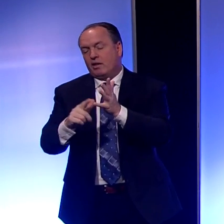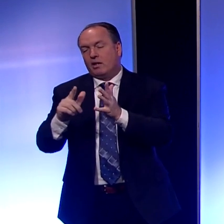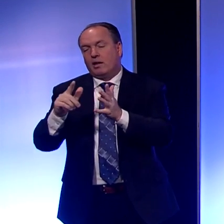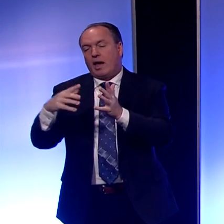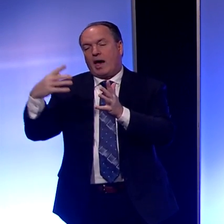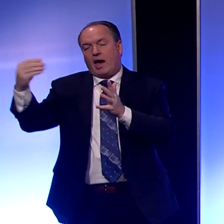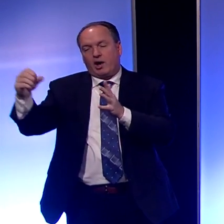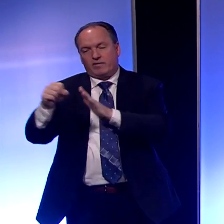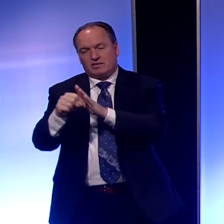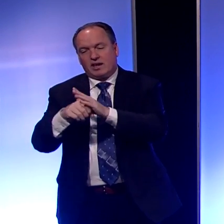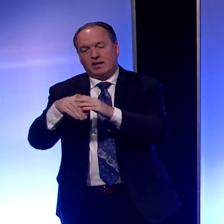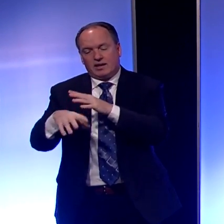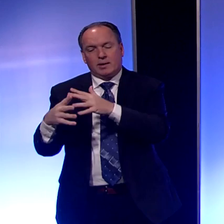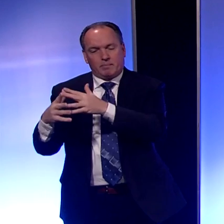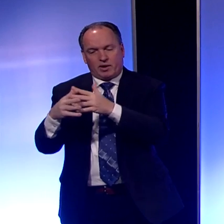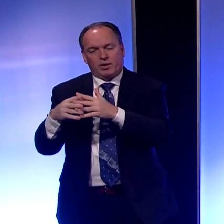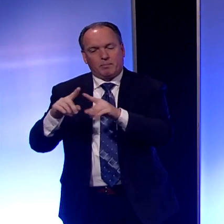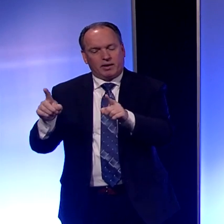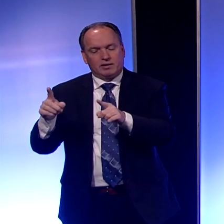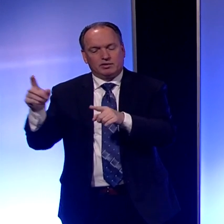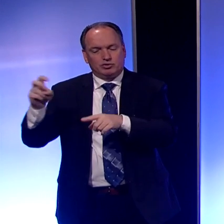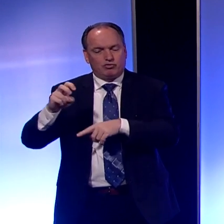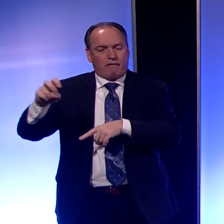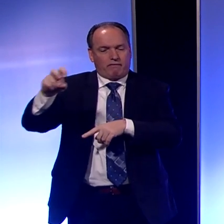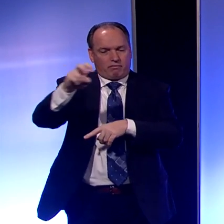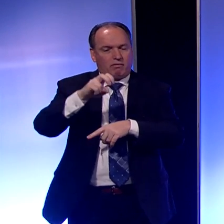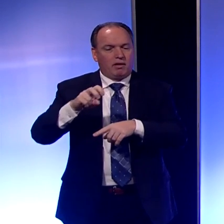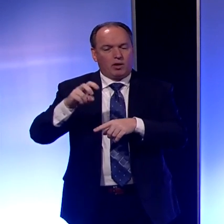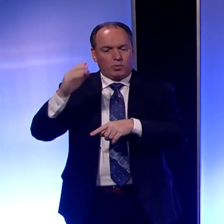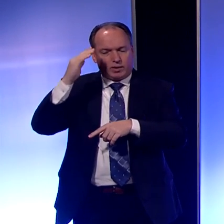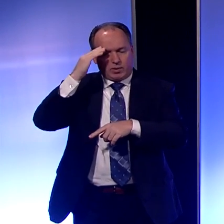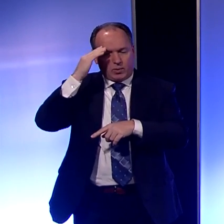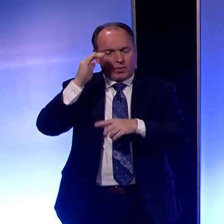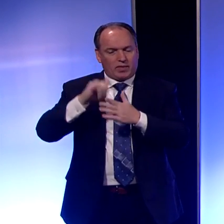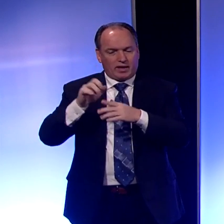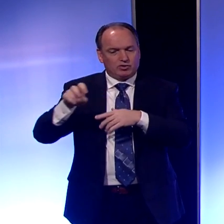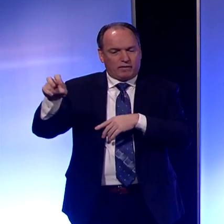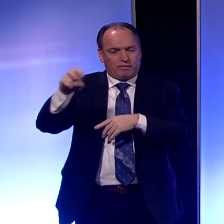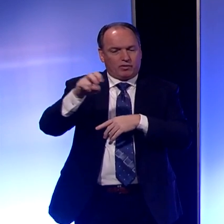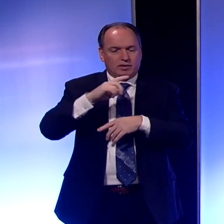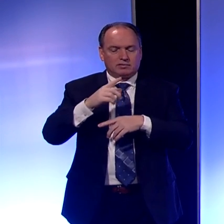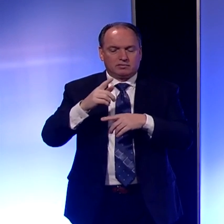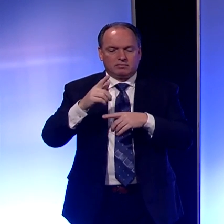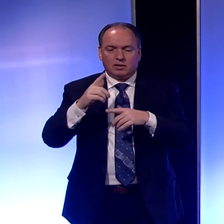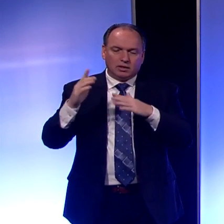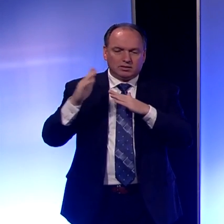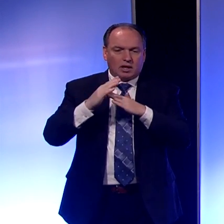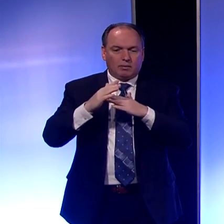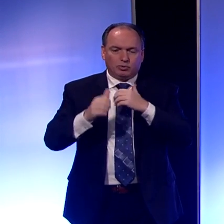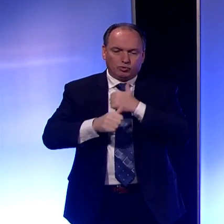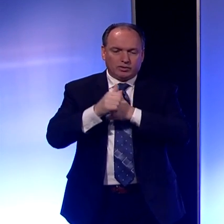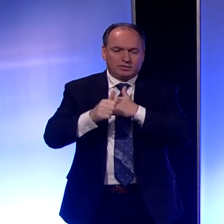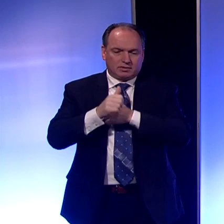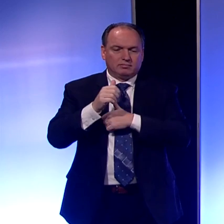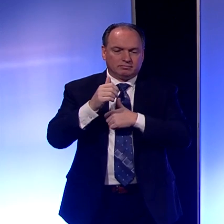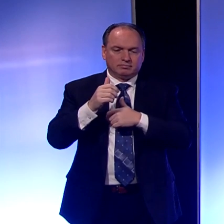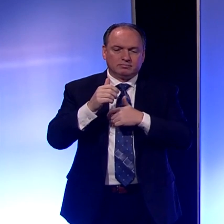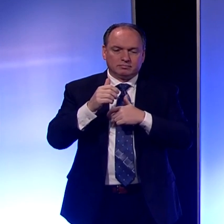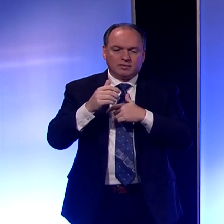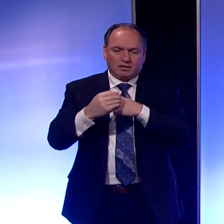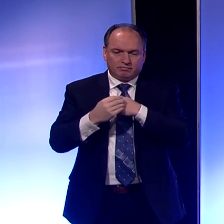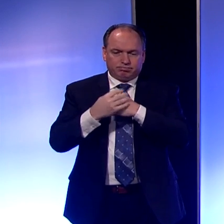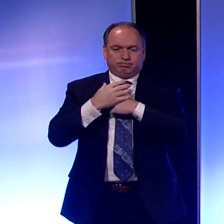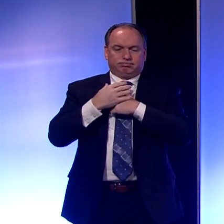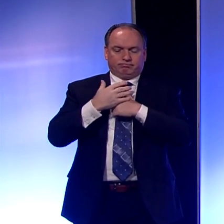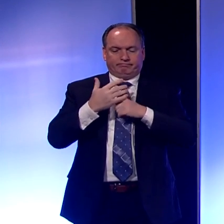in the United States, but travel. And we know that travel is one of the biggest risk factors for picking up